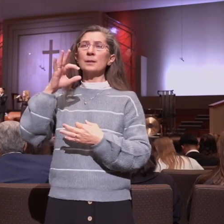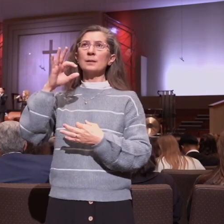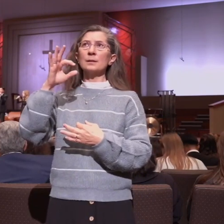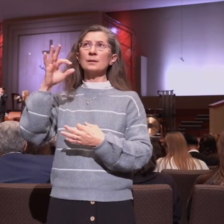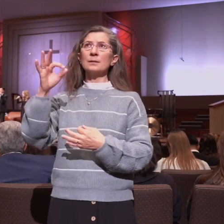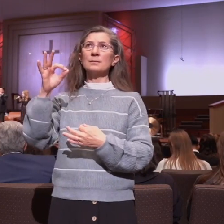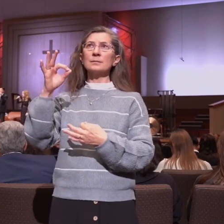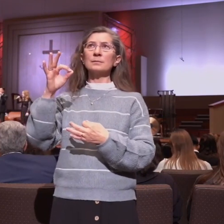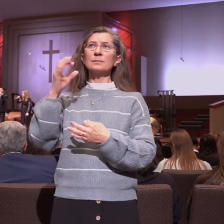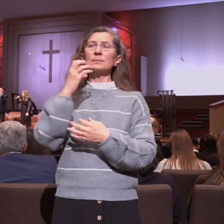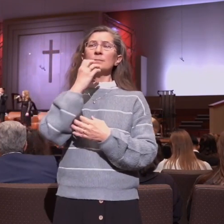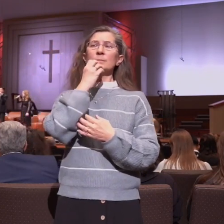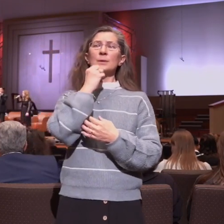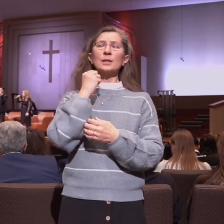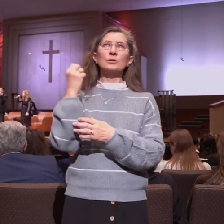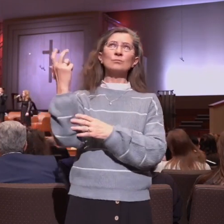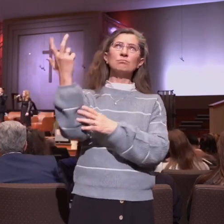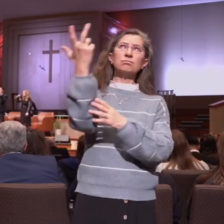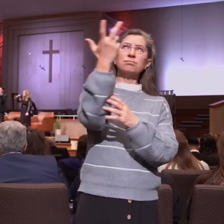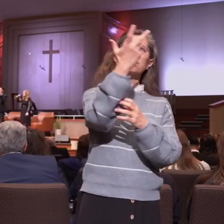Blessed Trinity.